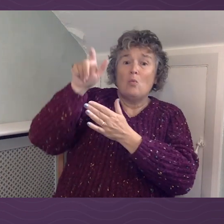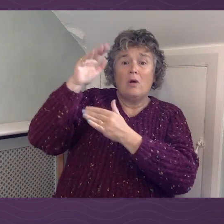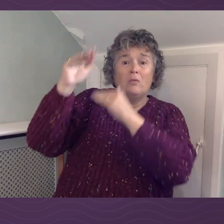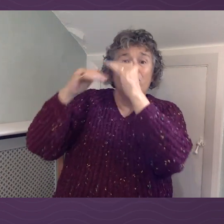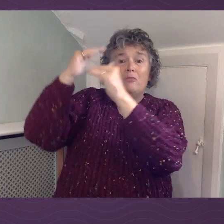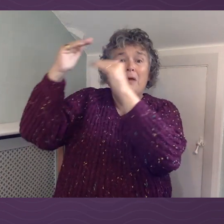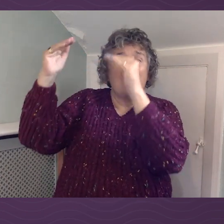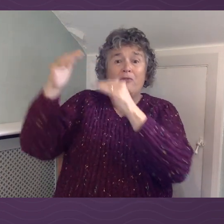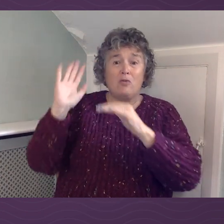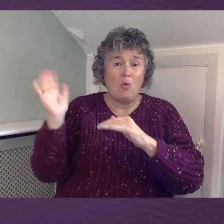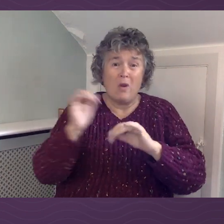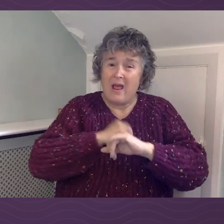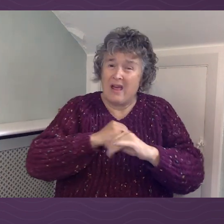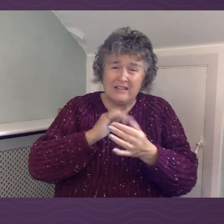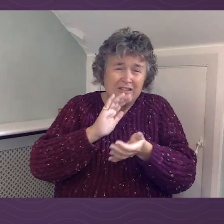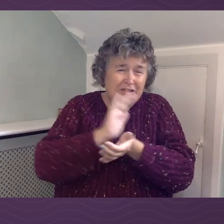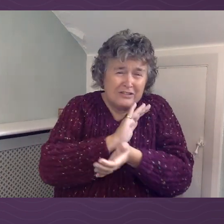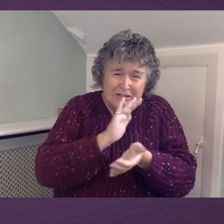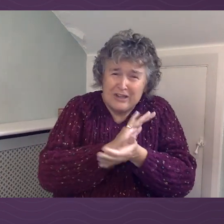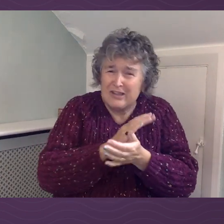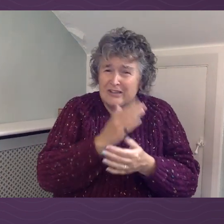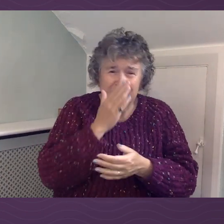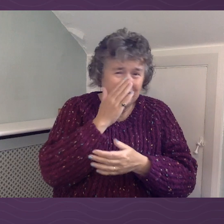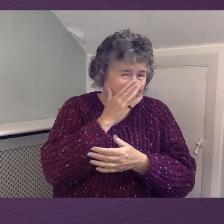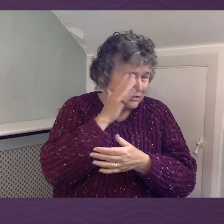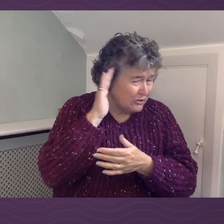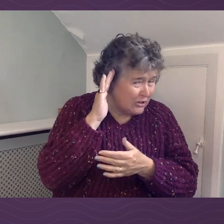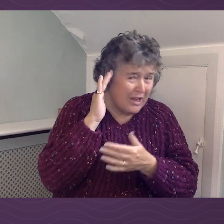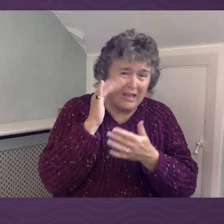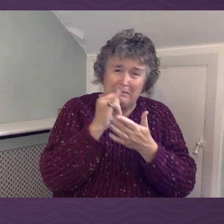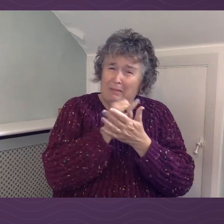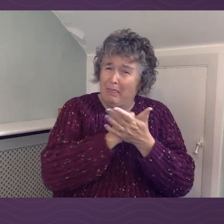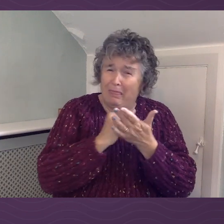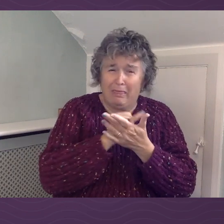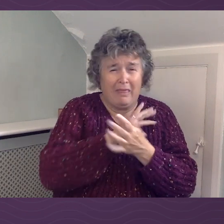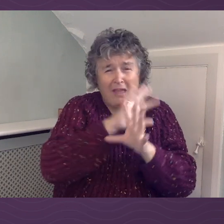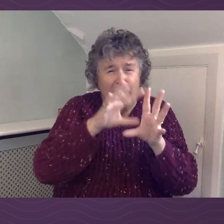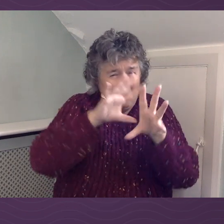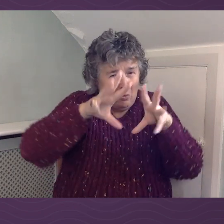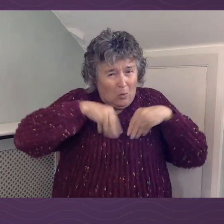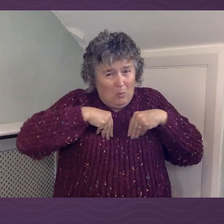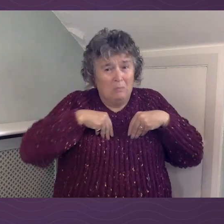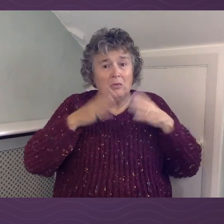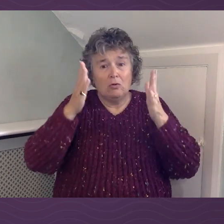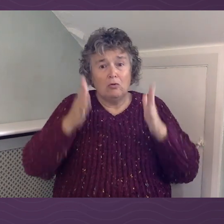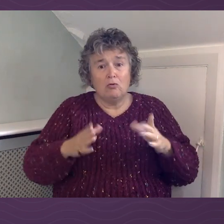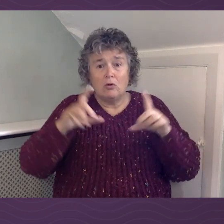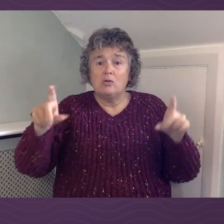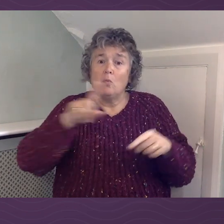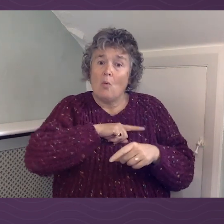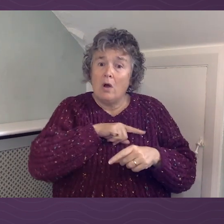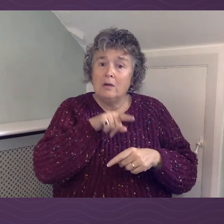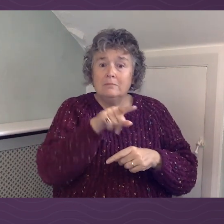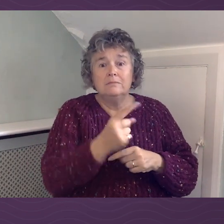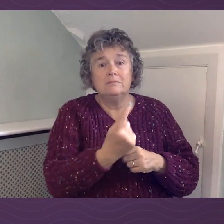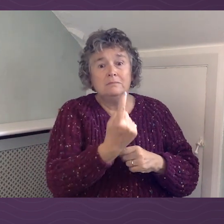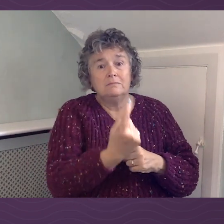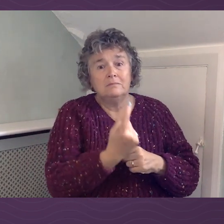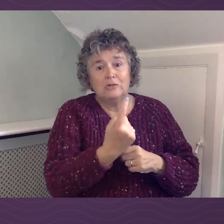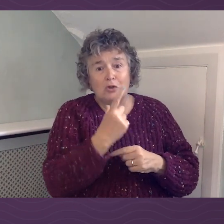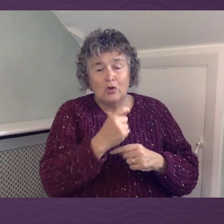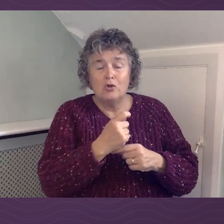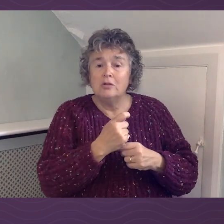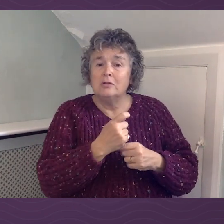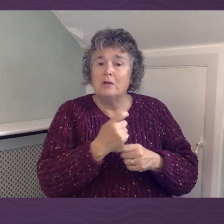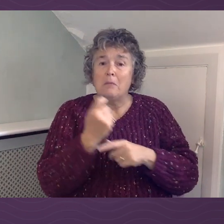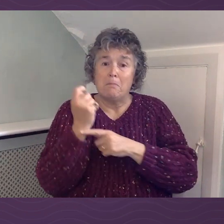filth and shame and dirtiness, into himself, onto the cross, so that he could take the